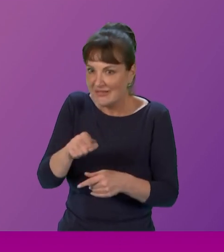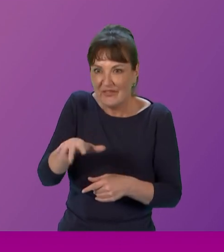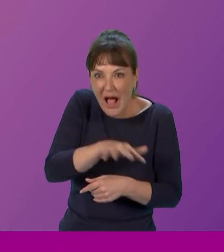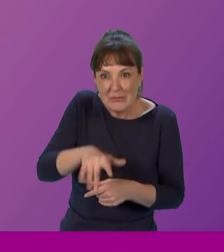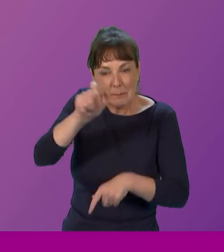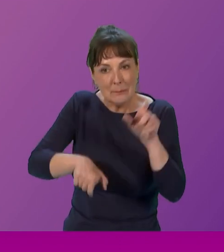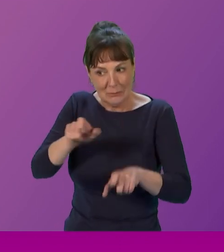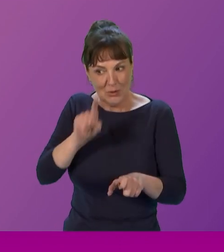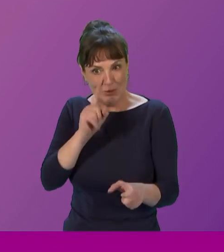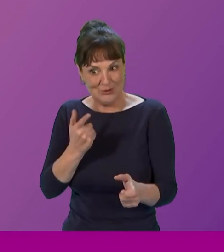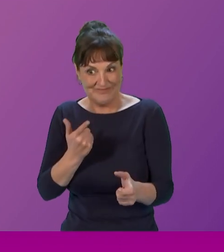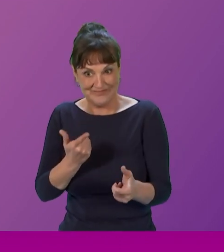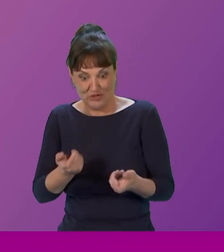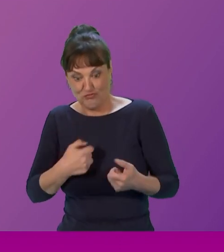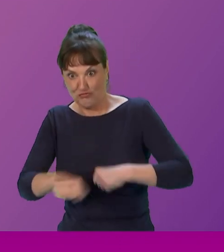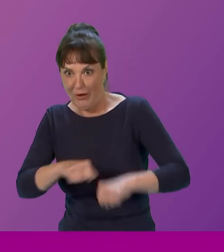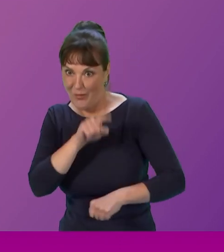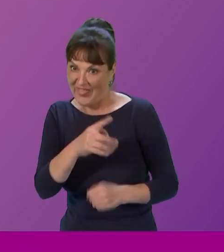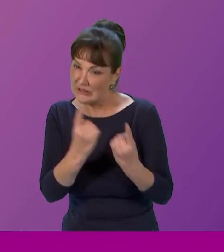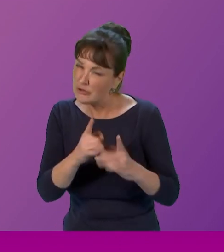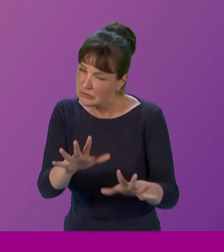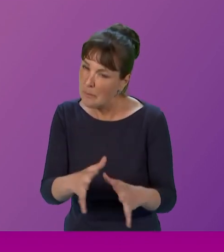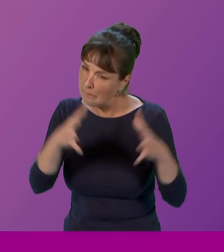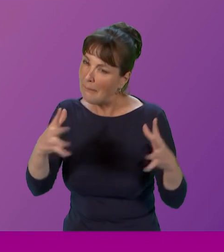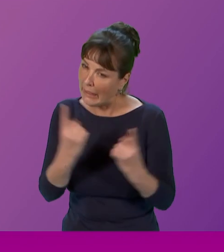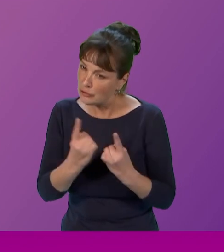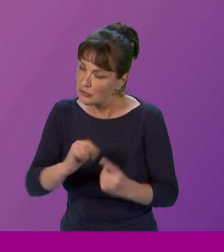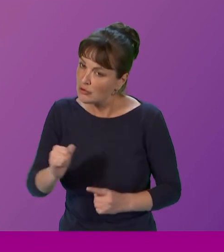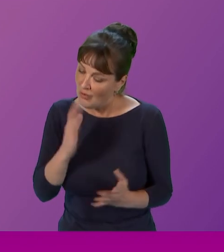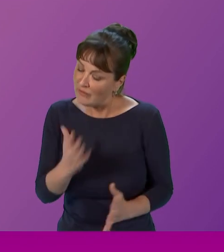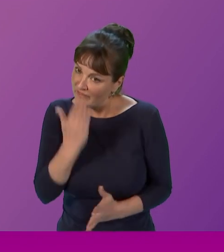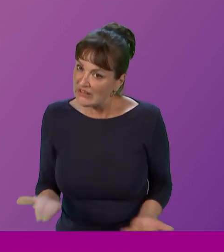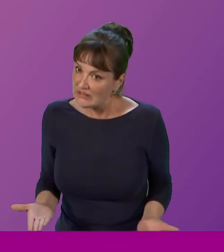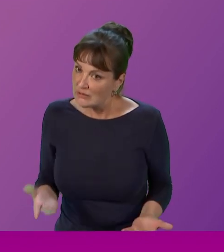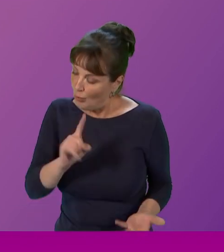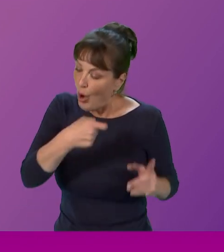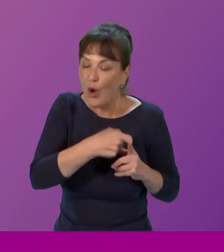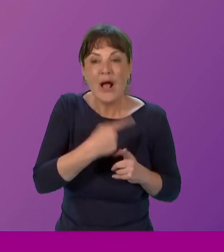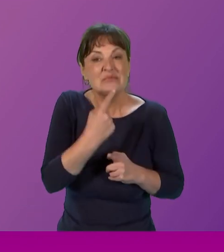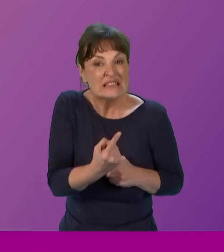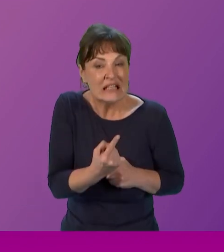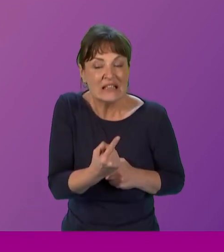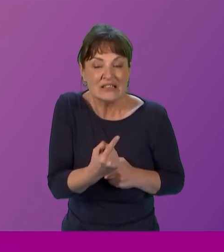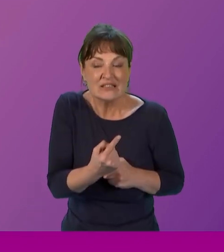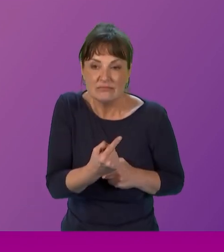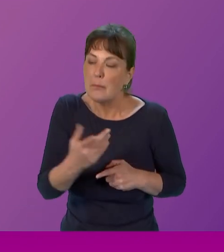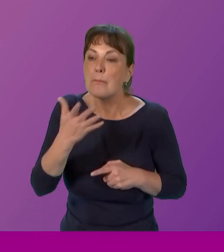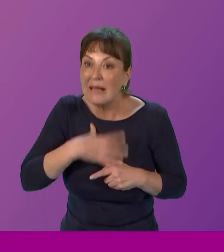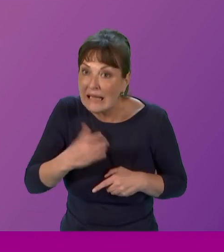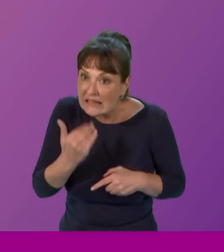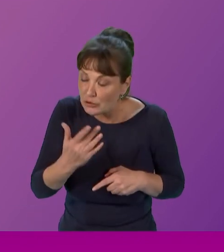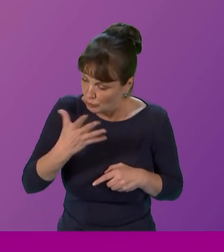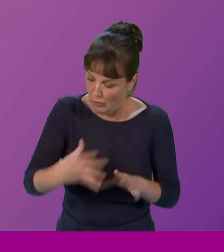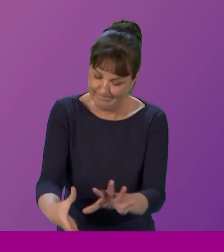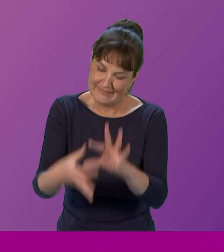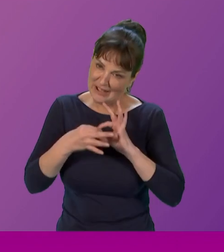issue. And let's face it as a huge issue in Scotland. Um, so as COCAB said, just to finish, um, get in touch. Um, if you get in touch, then MSPs